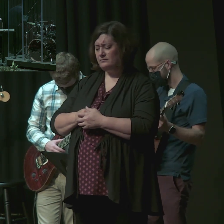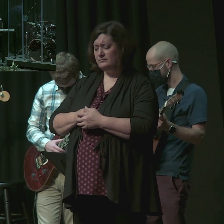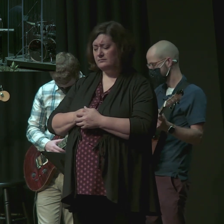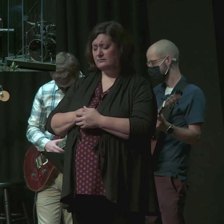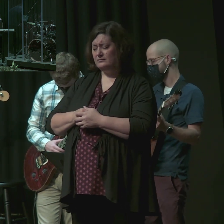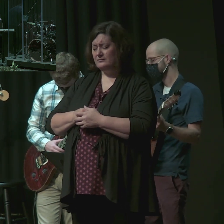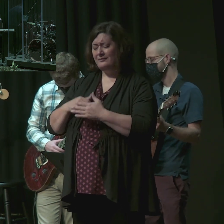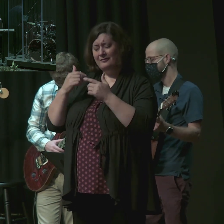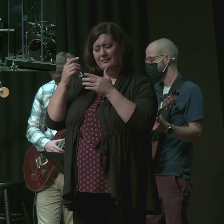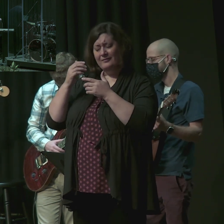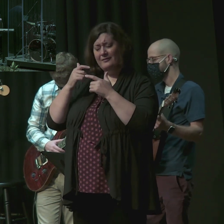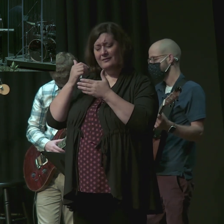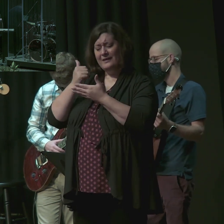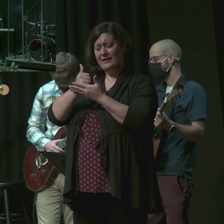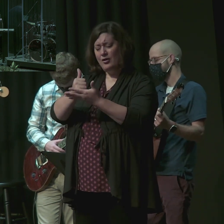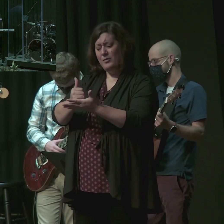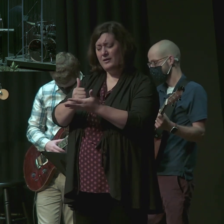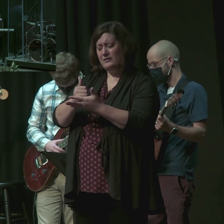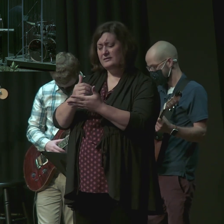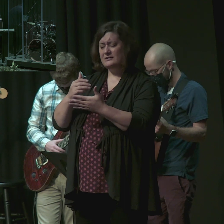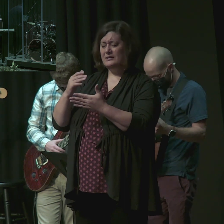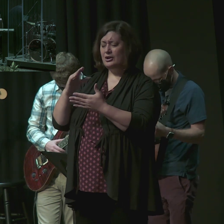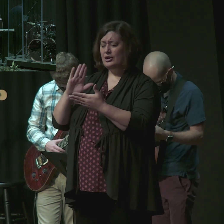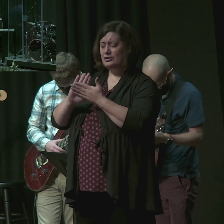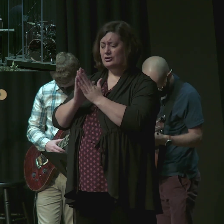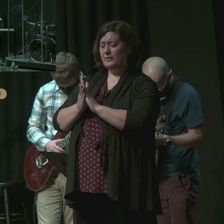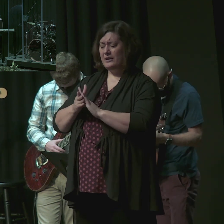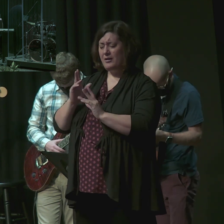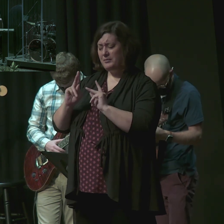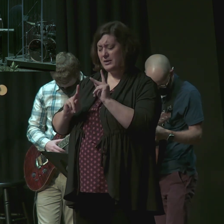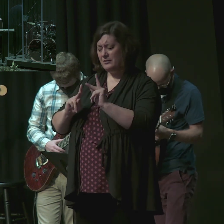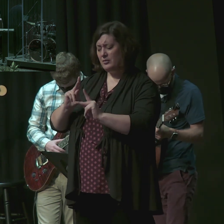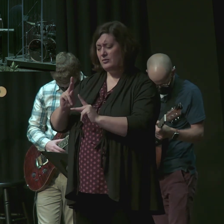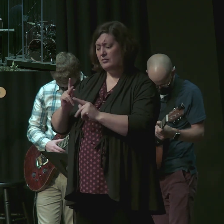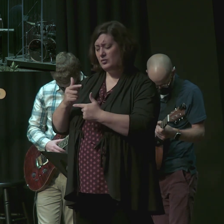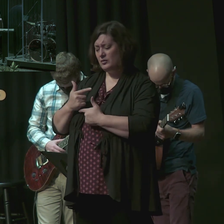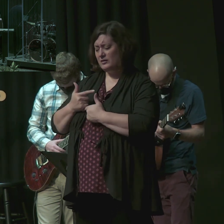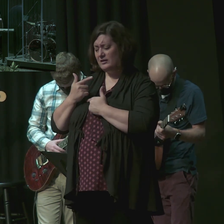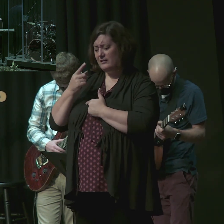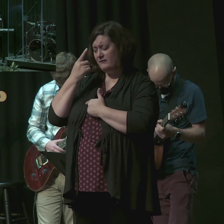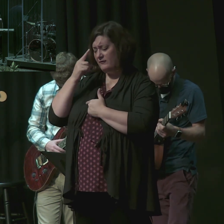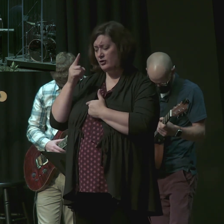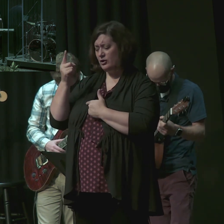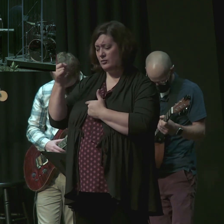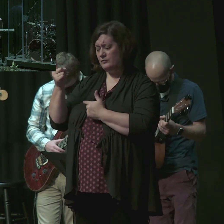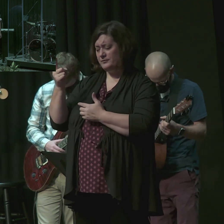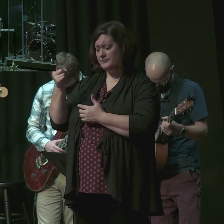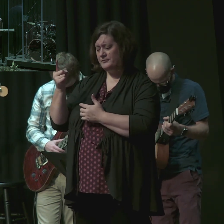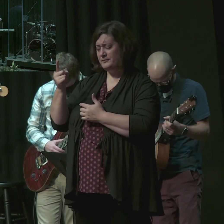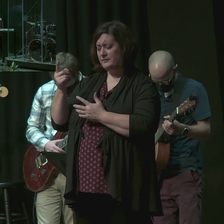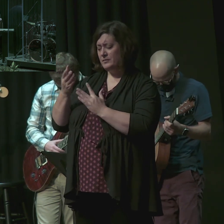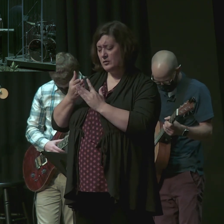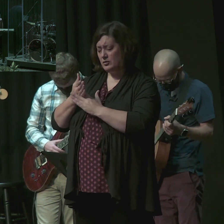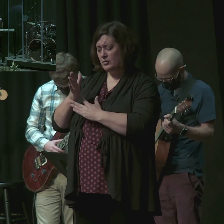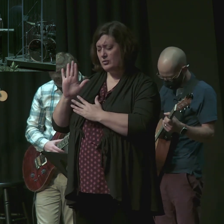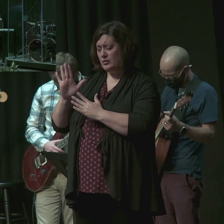help us to be people who love you through your word who live for you by your word